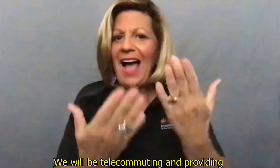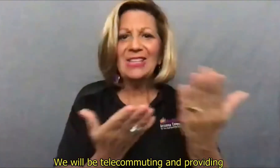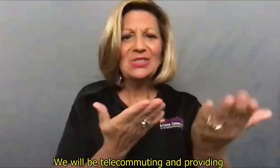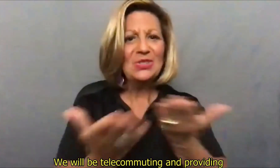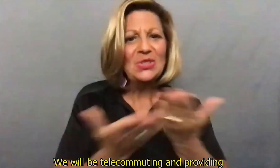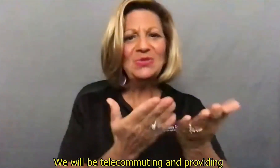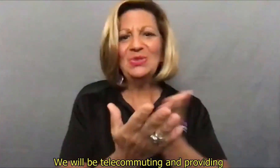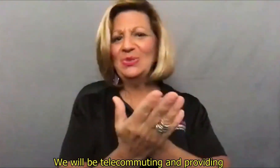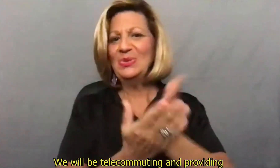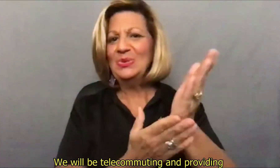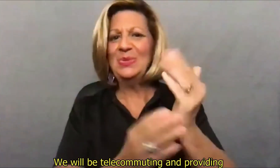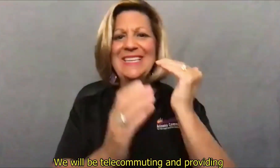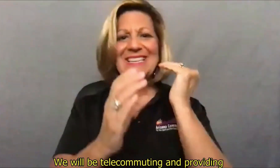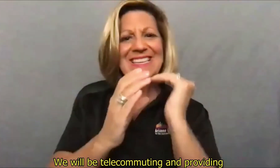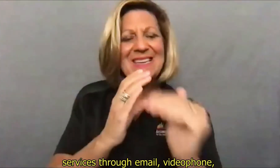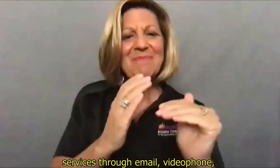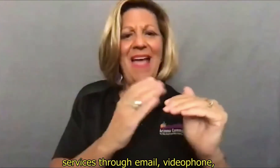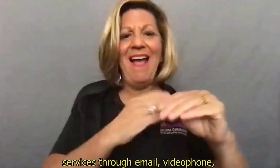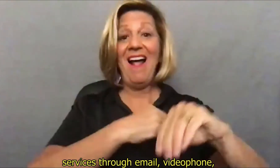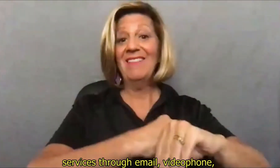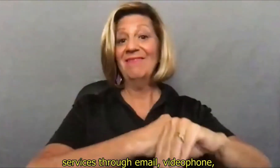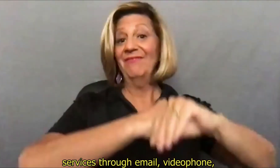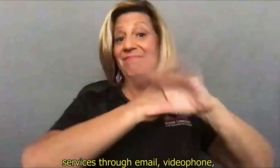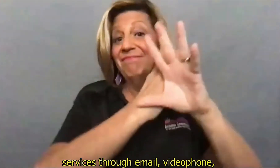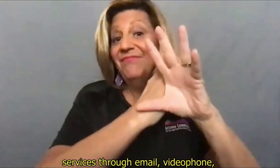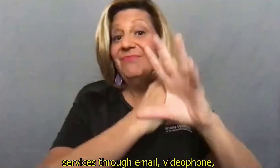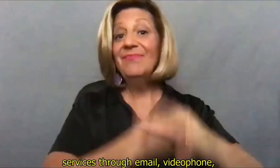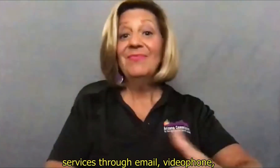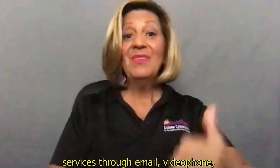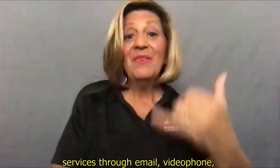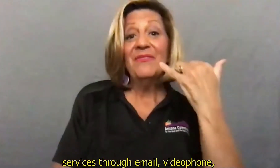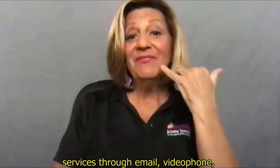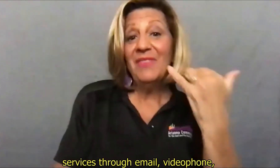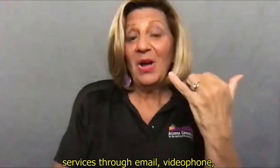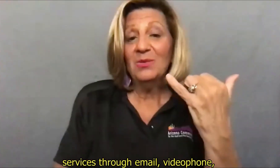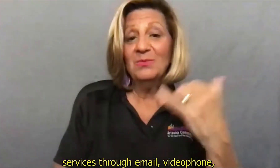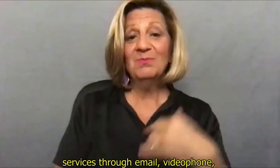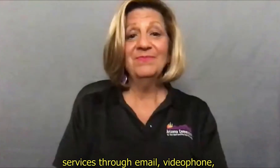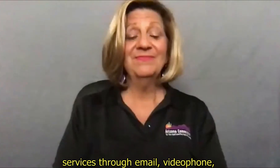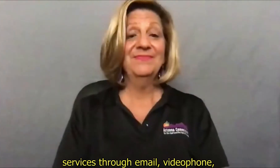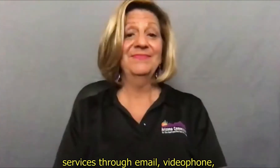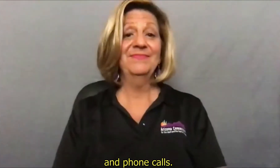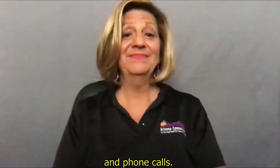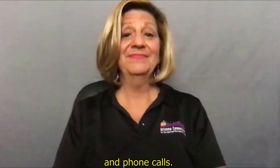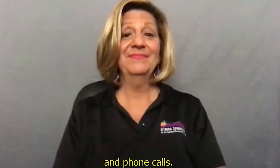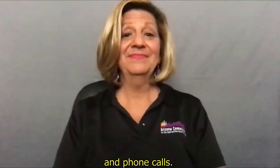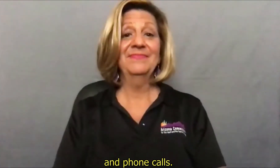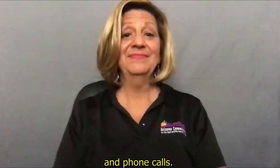telecommuting and providing services through email, video phone, and phone calls.